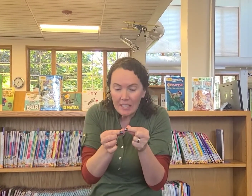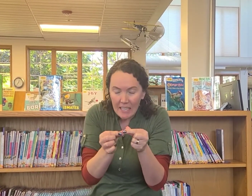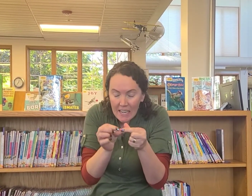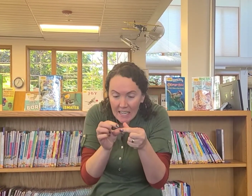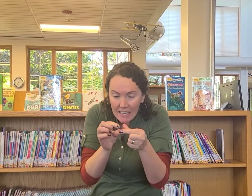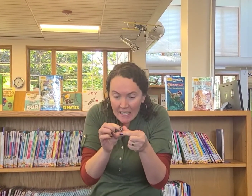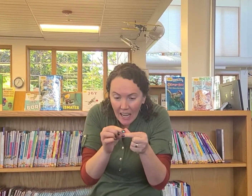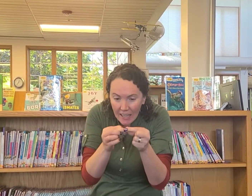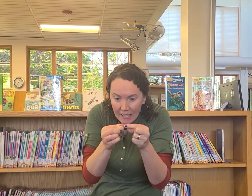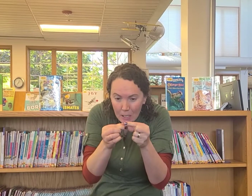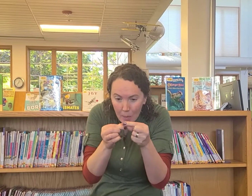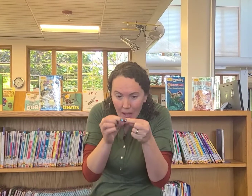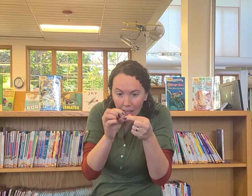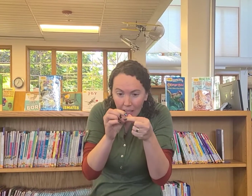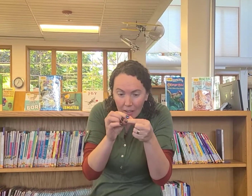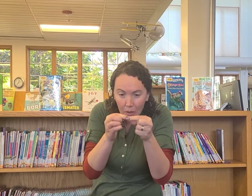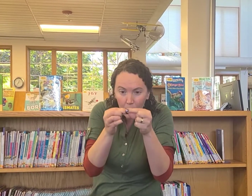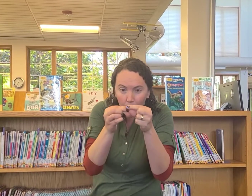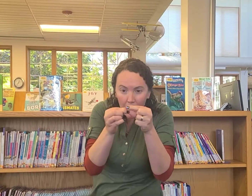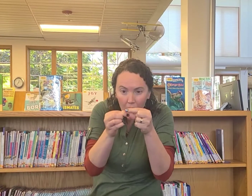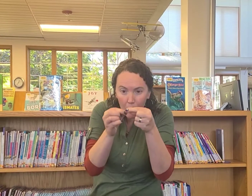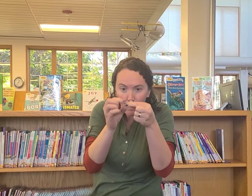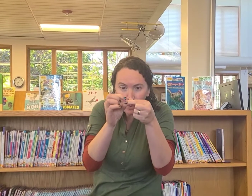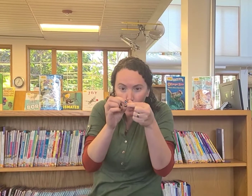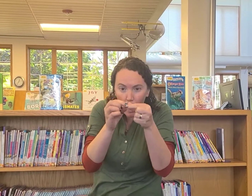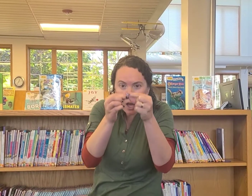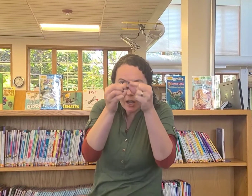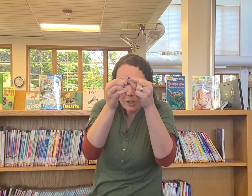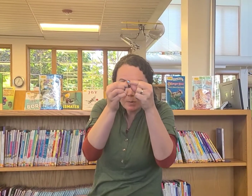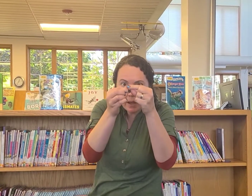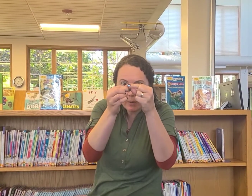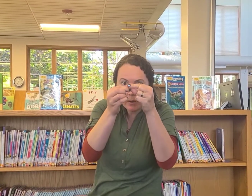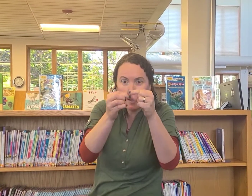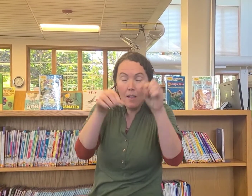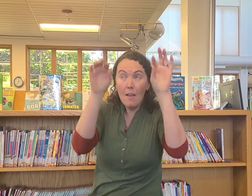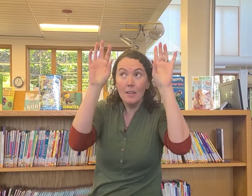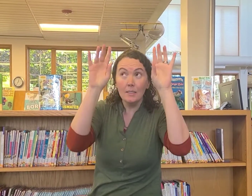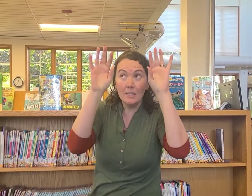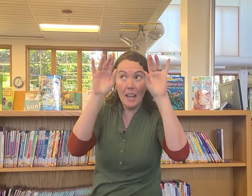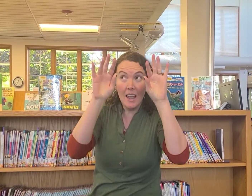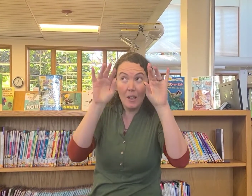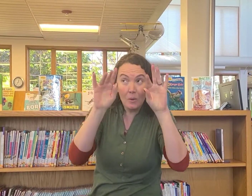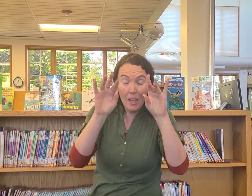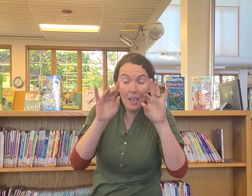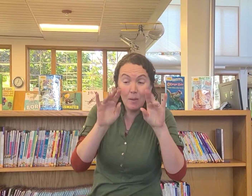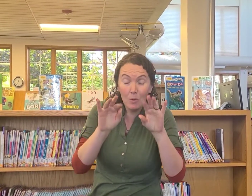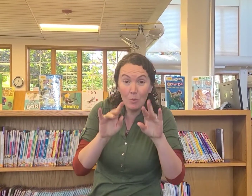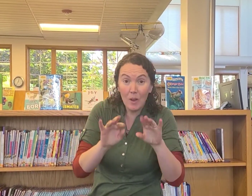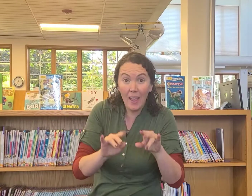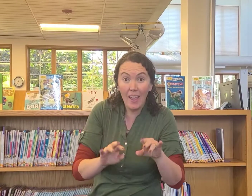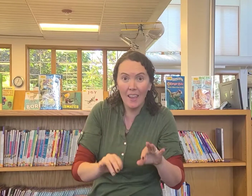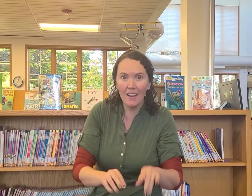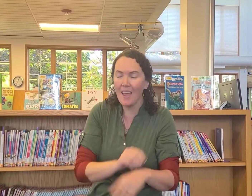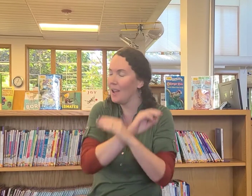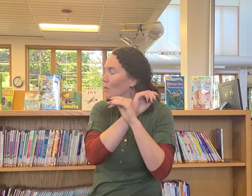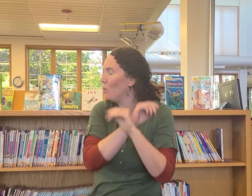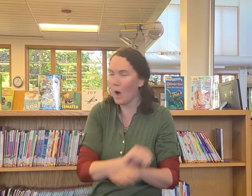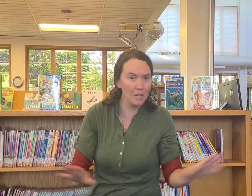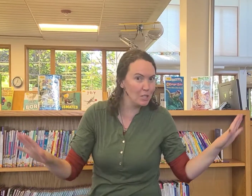teeny tiny spider went up the water spout. Down came the rain and washed